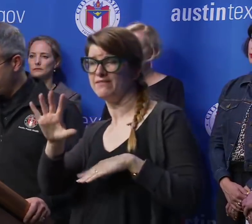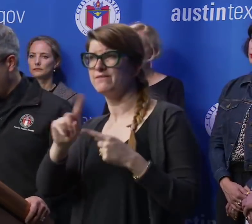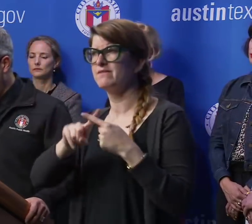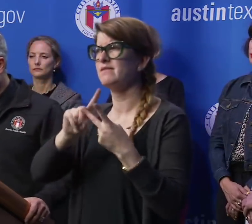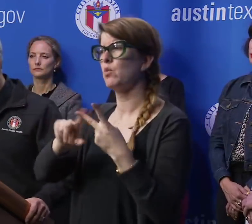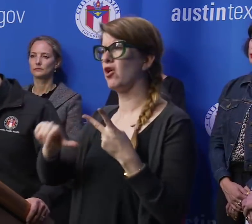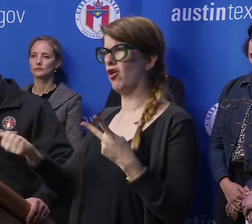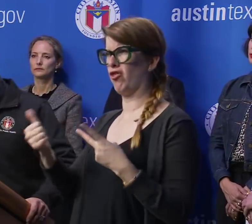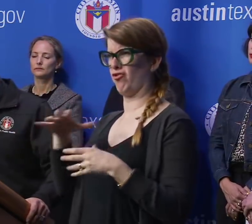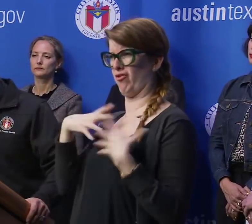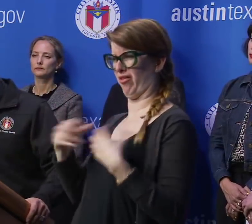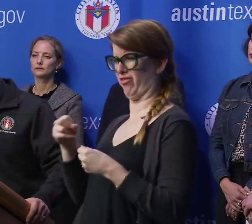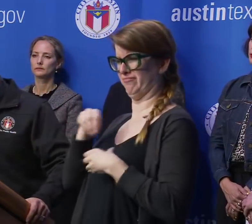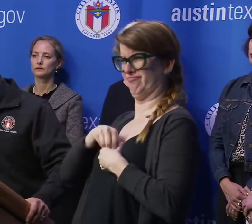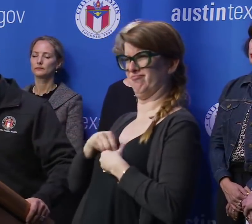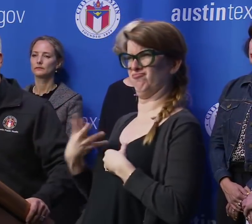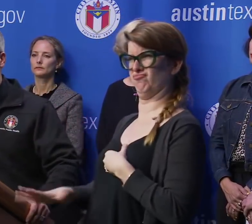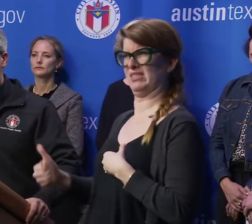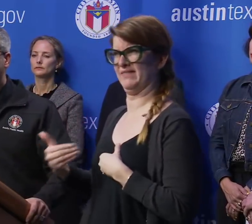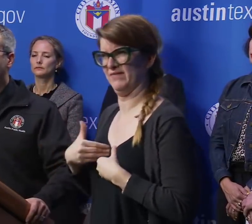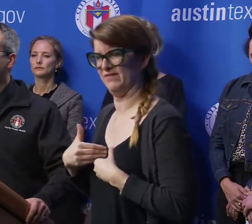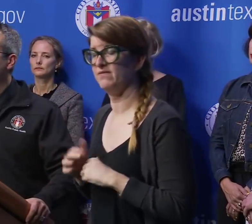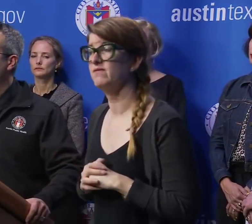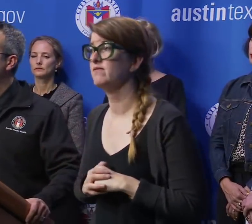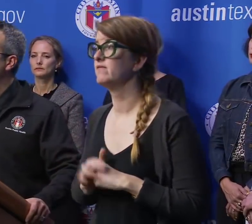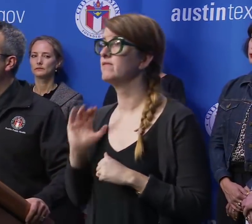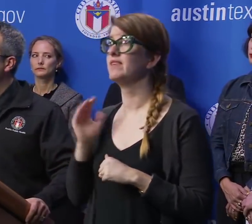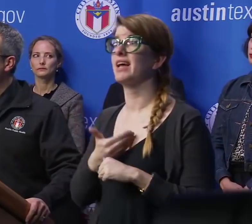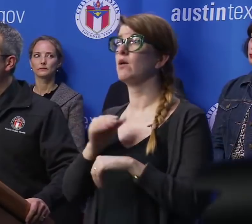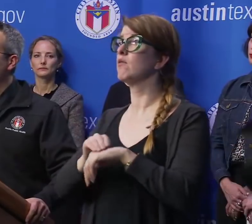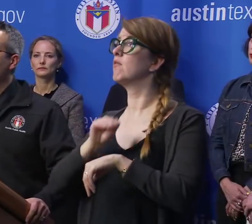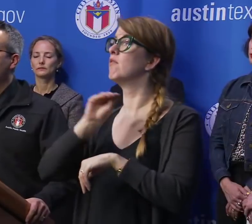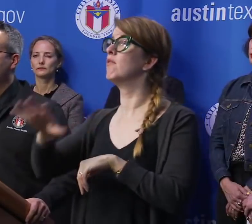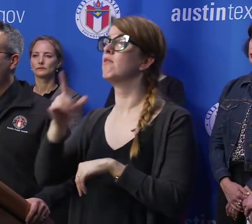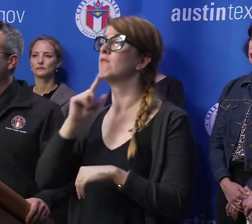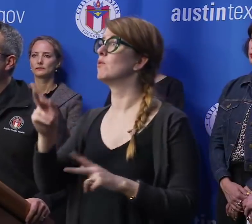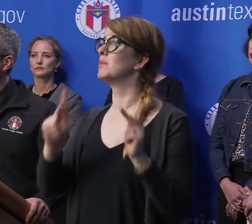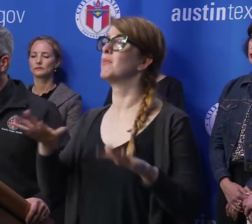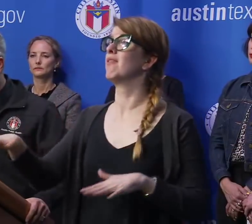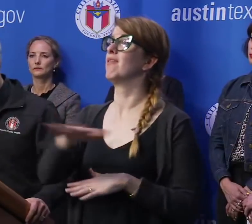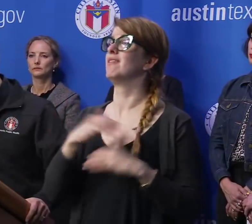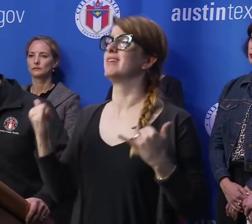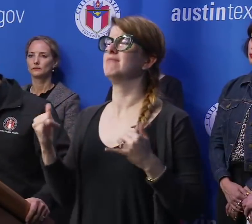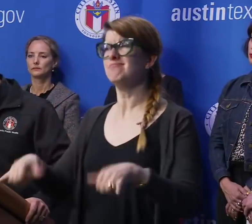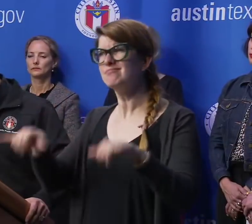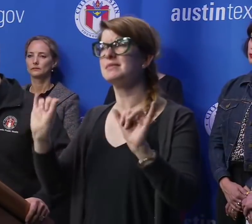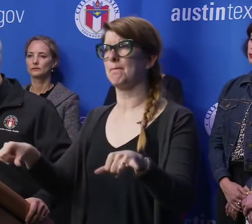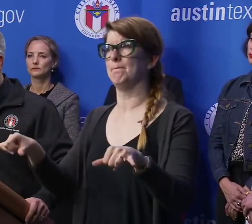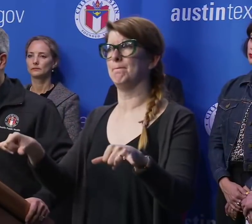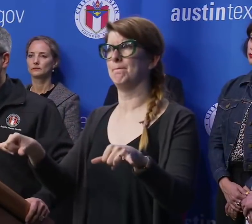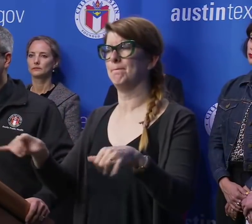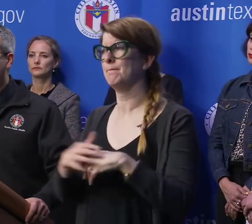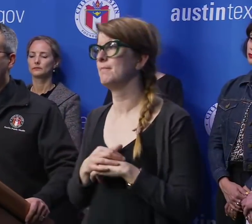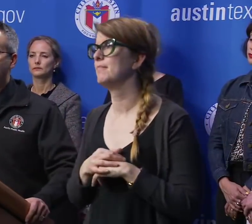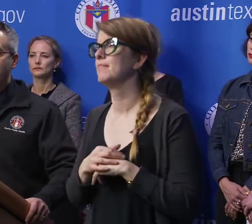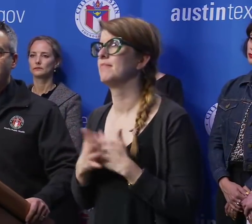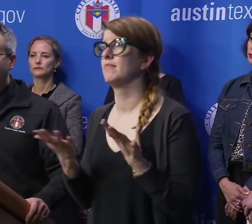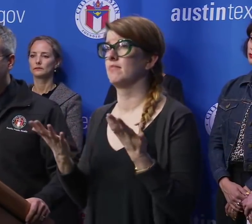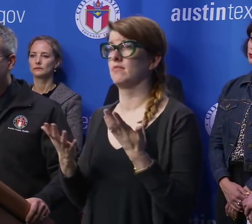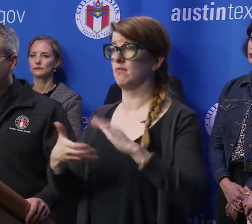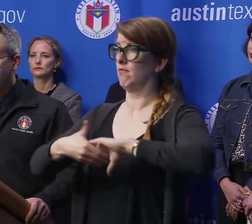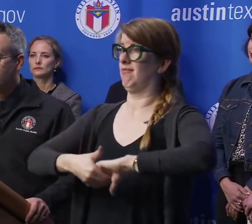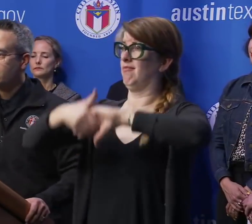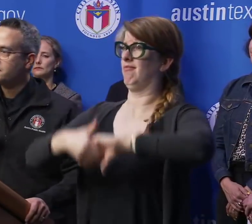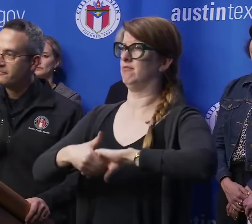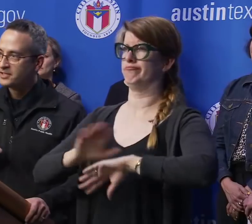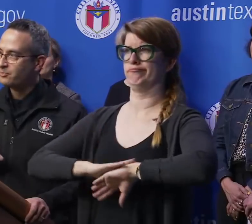with pre-existing health conditions. Our advice to the public right now stands the same. Avoid shaking